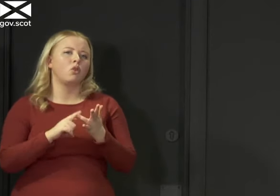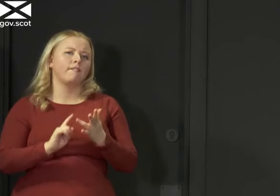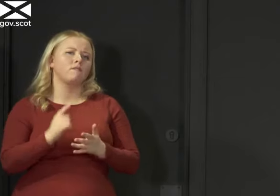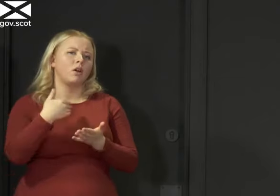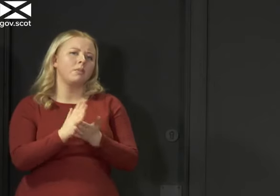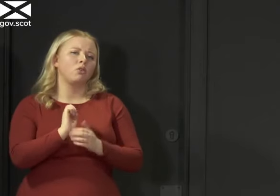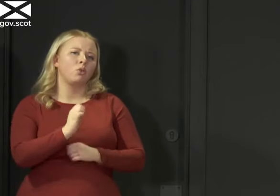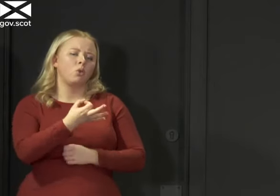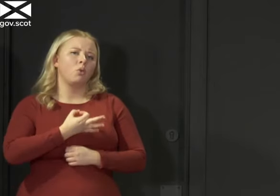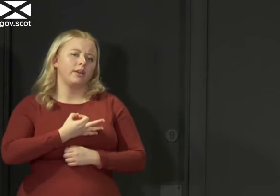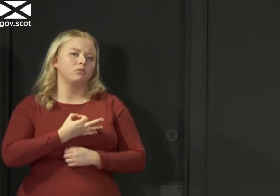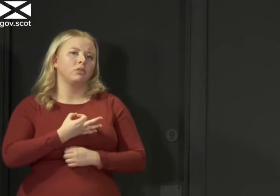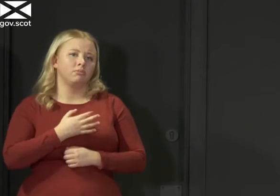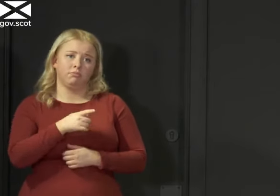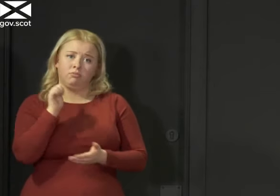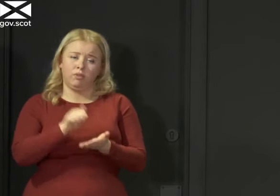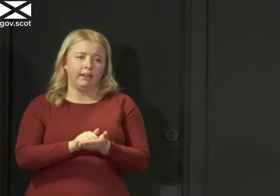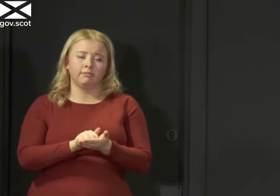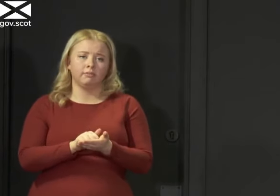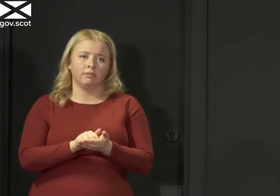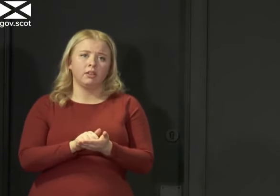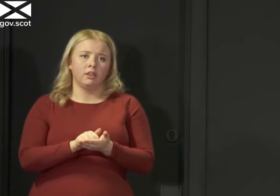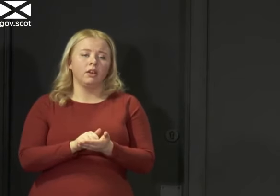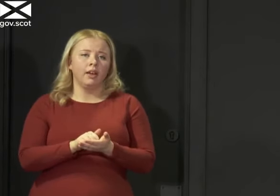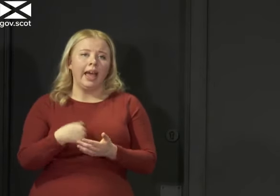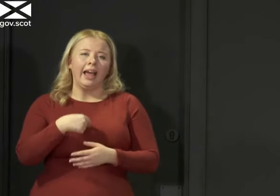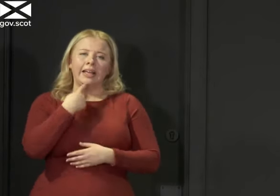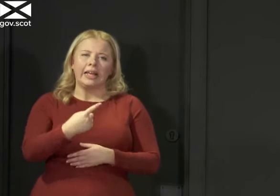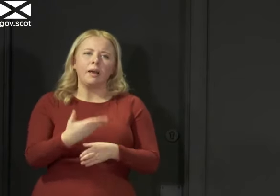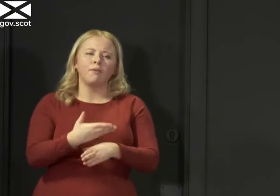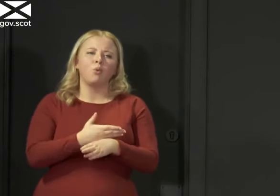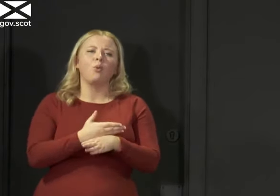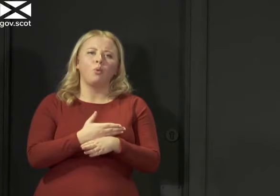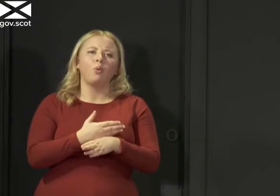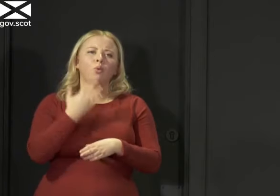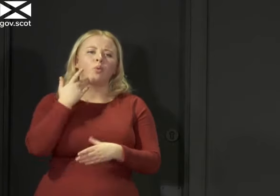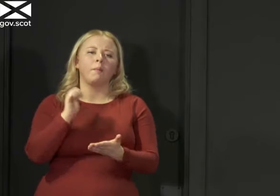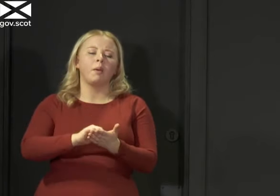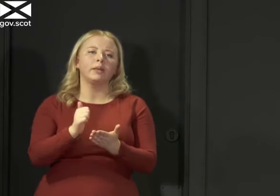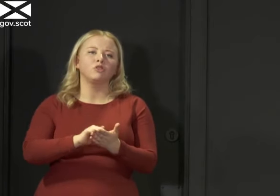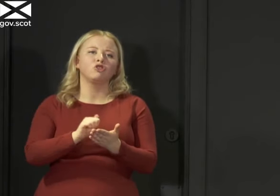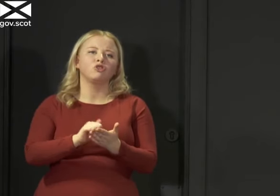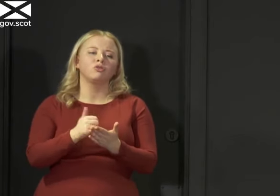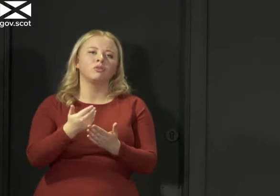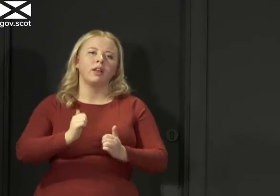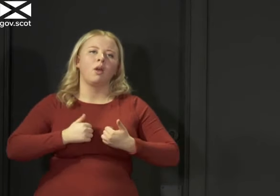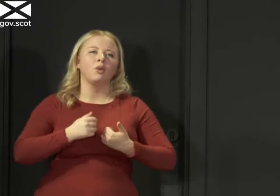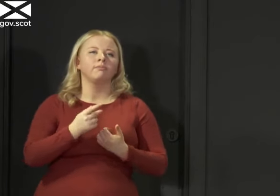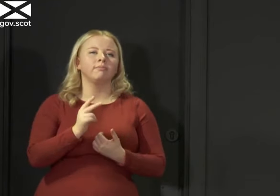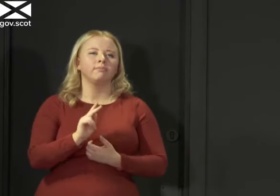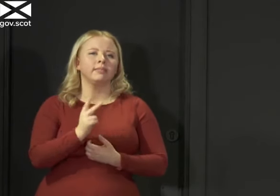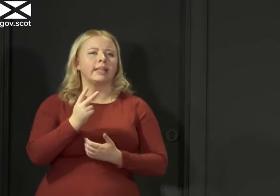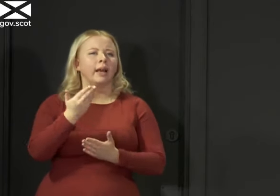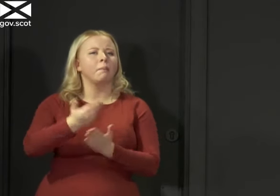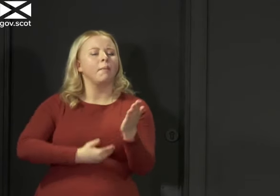of your question, that is right, and I think I said this when we published our second paper